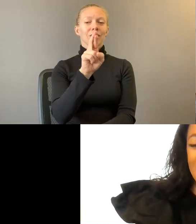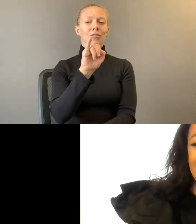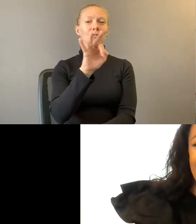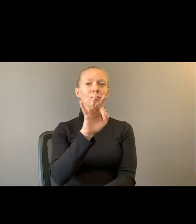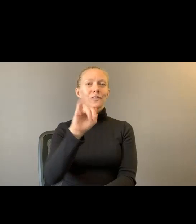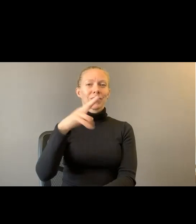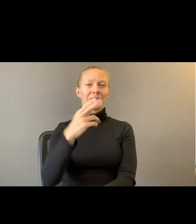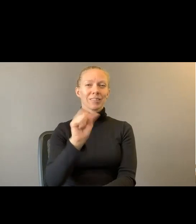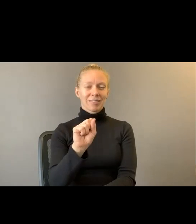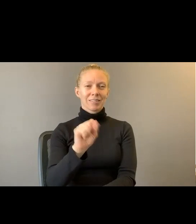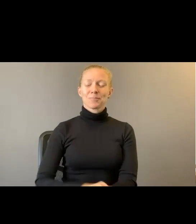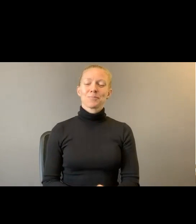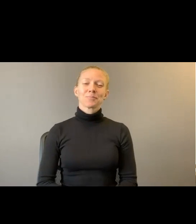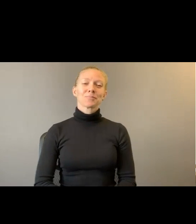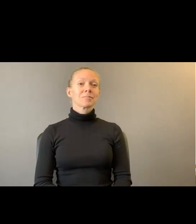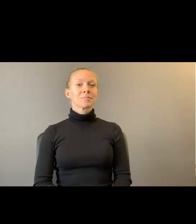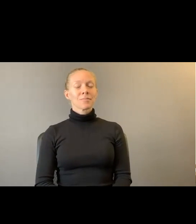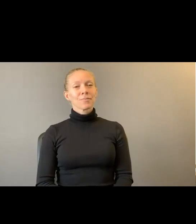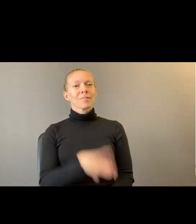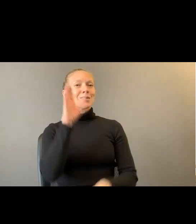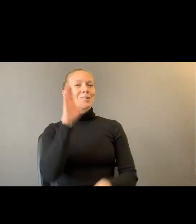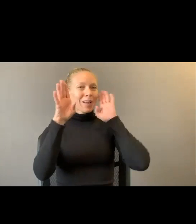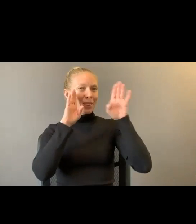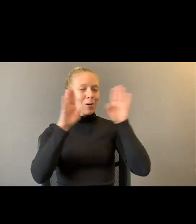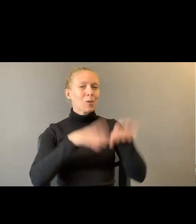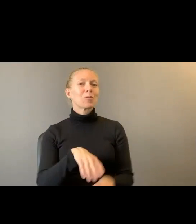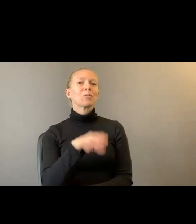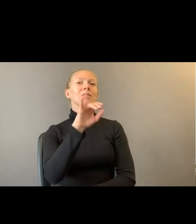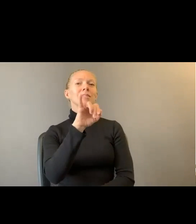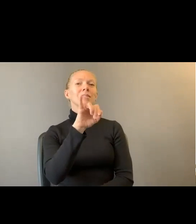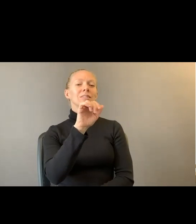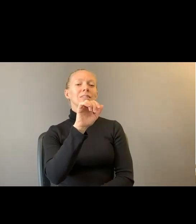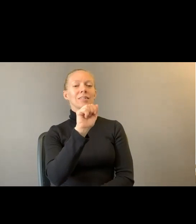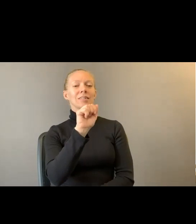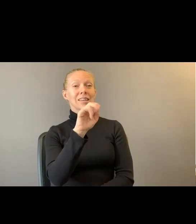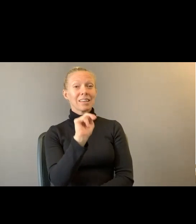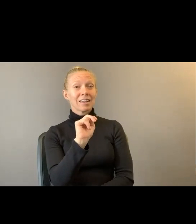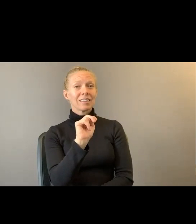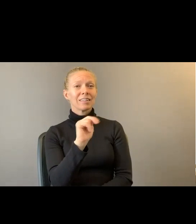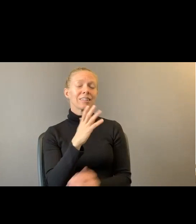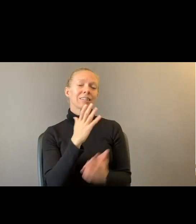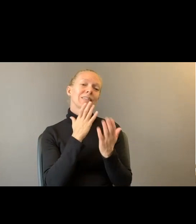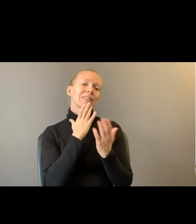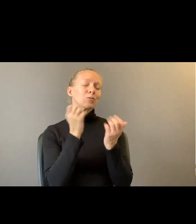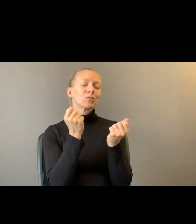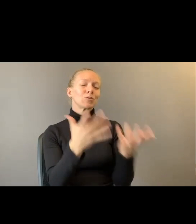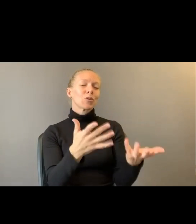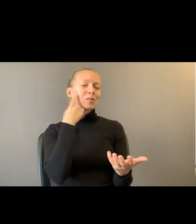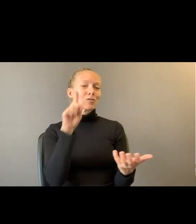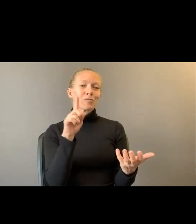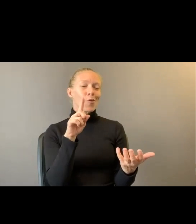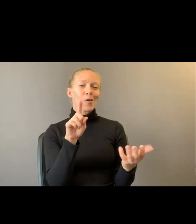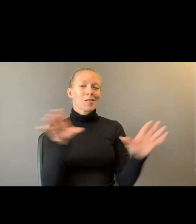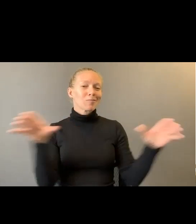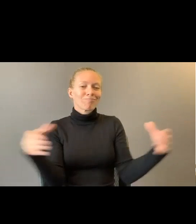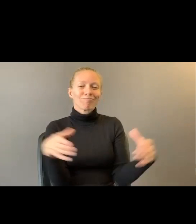Hey, hey, everybody. Ian, thank you so much for gathering us here. It just feels super